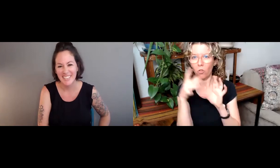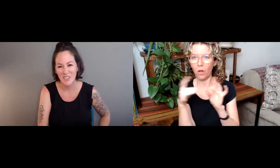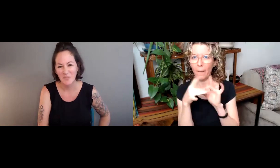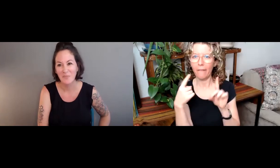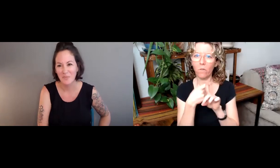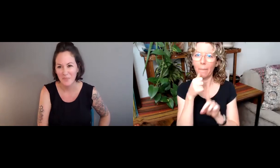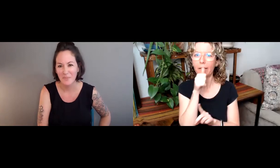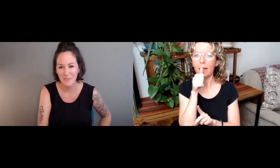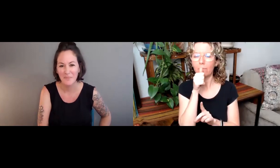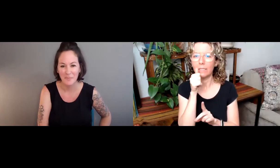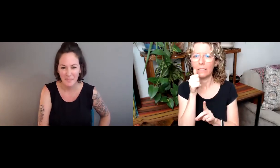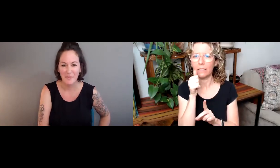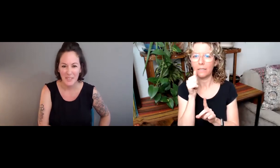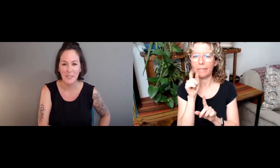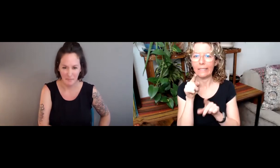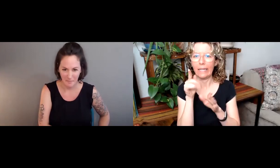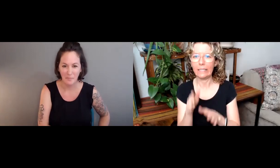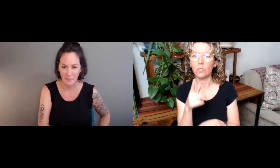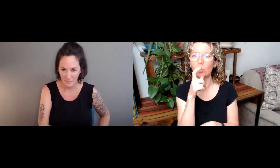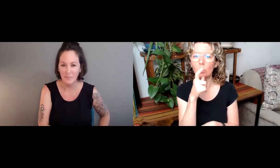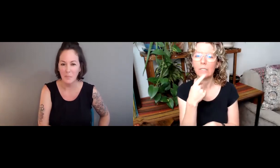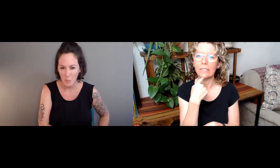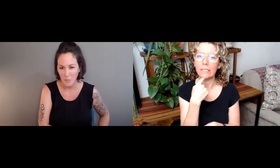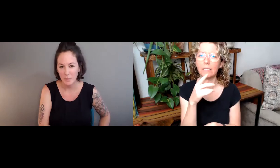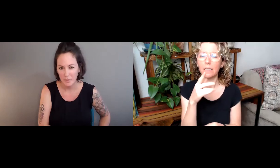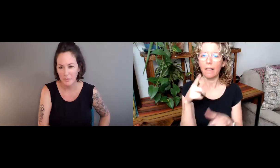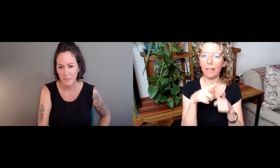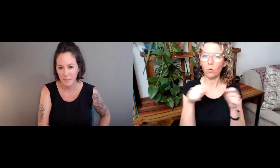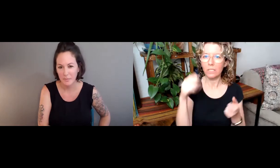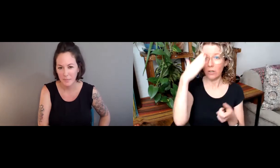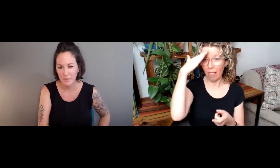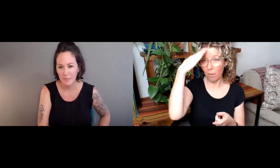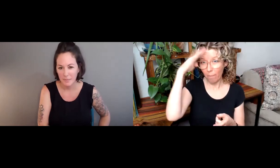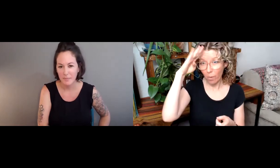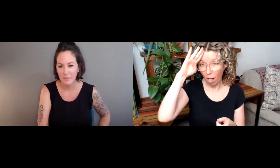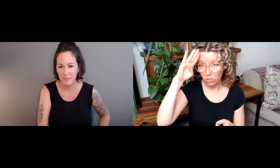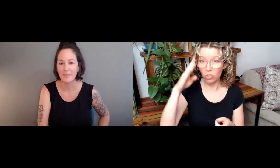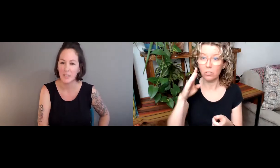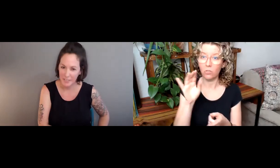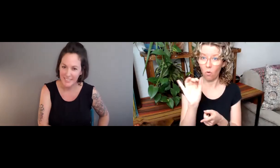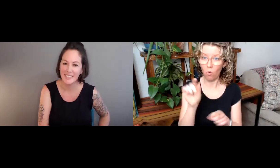And I actually think this relates to another comment from an anonymous attendee